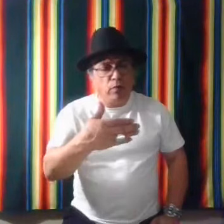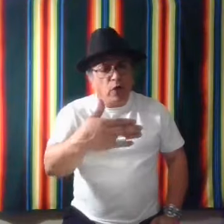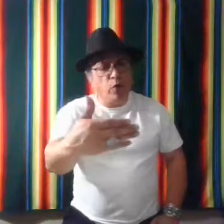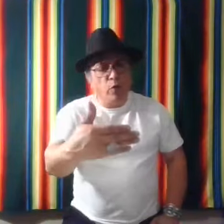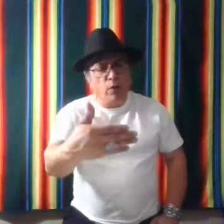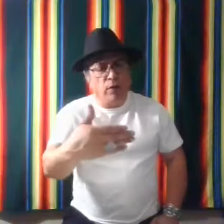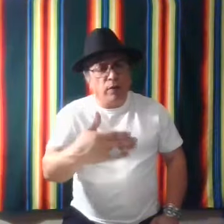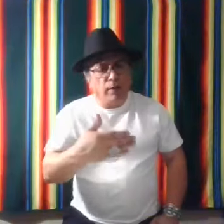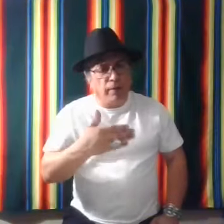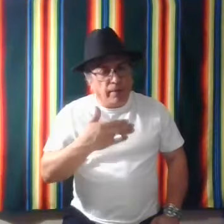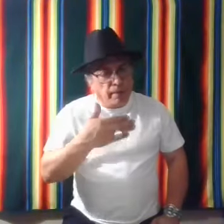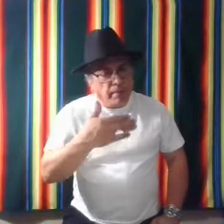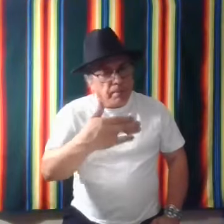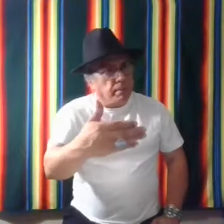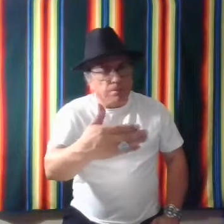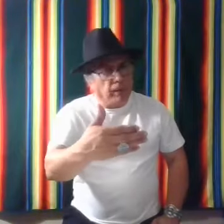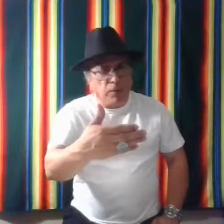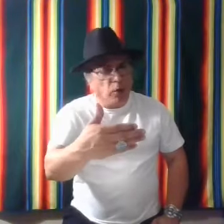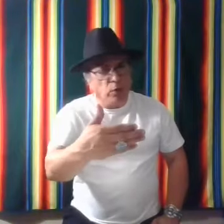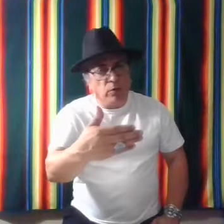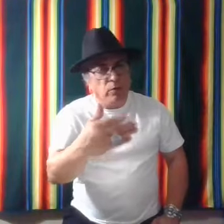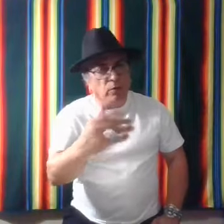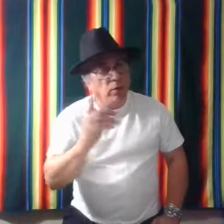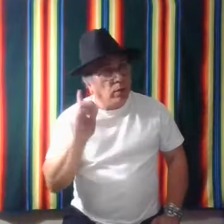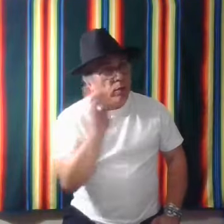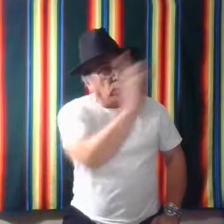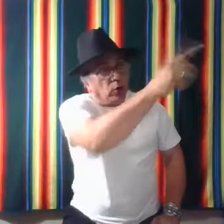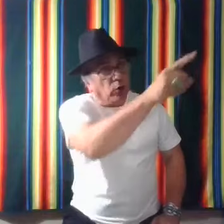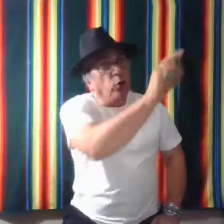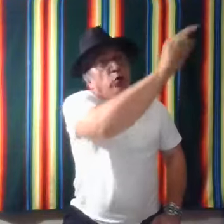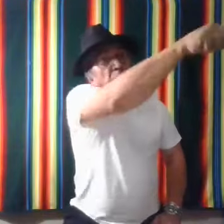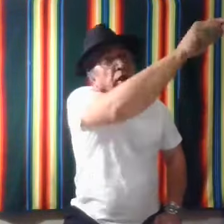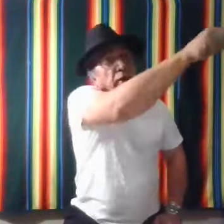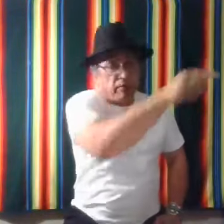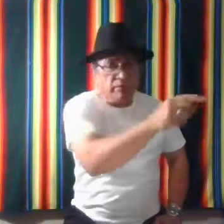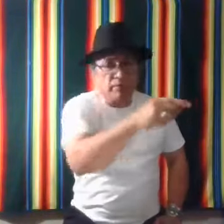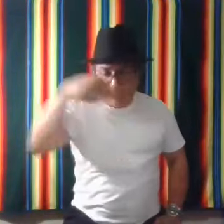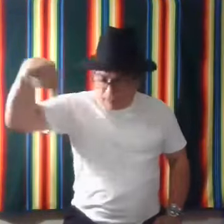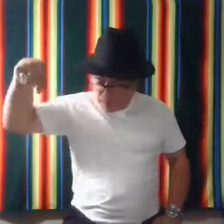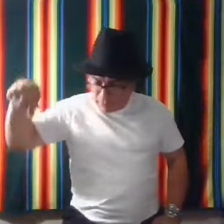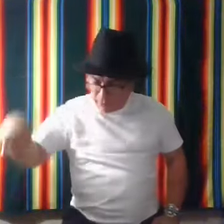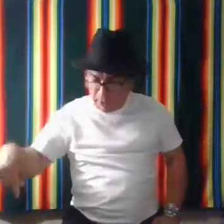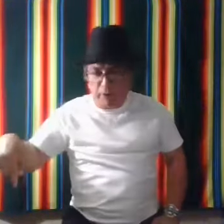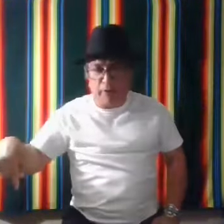no, don't go over there. Stay here,